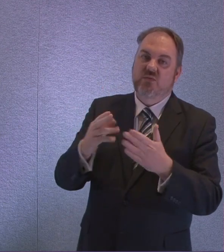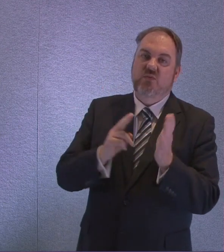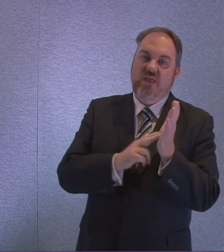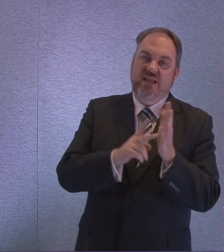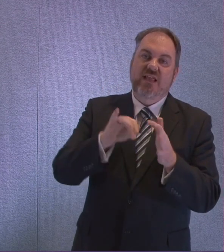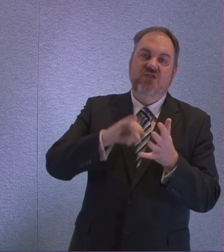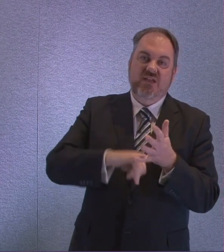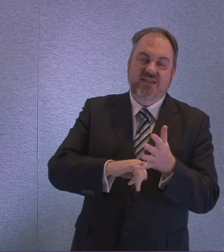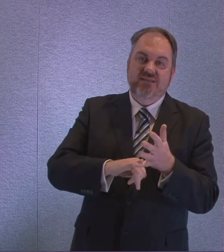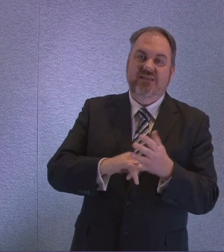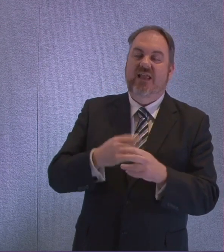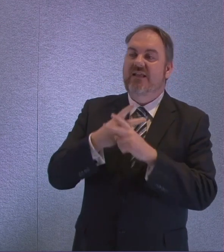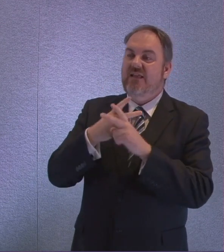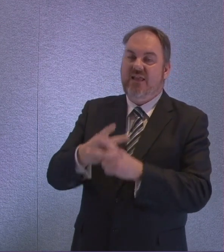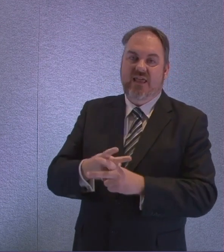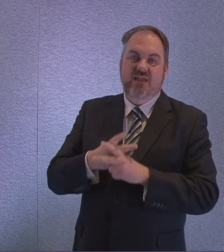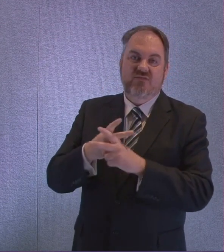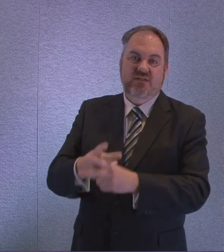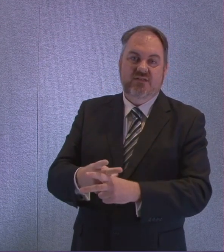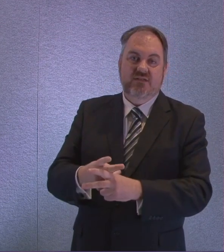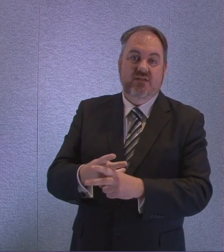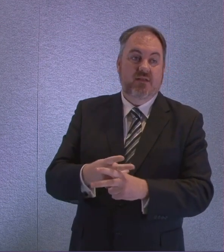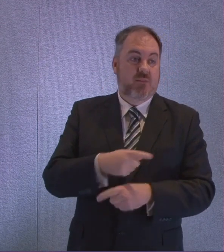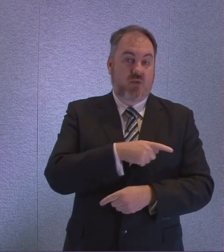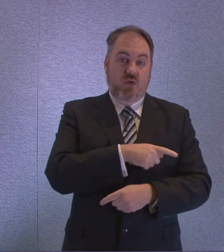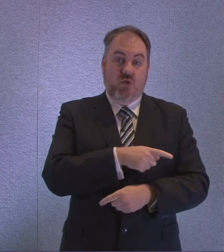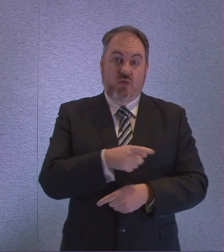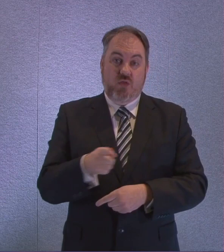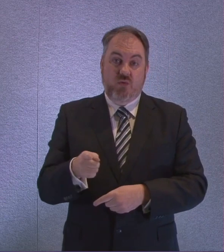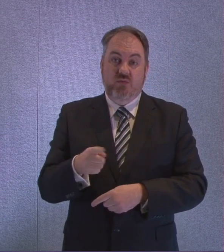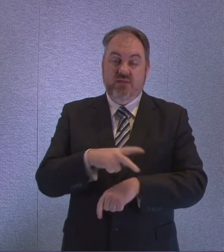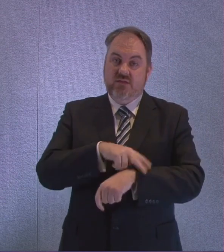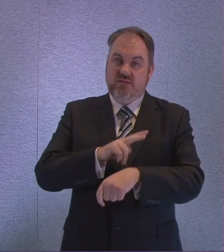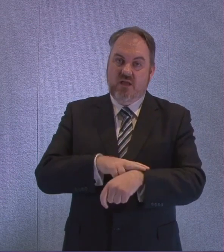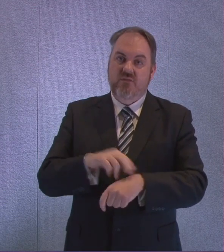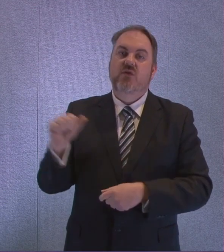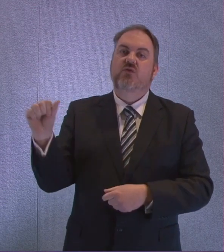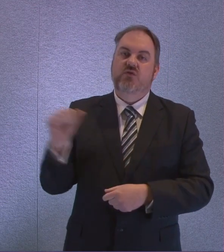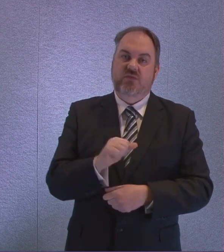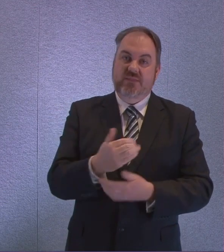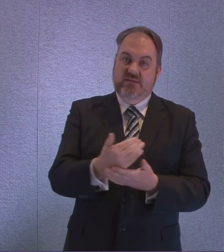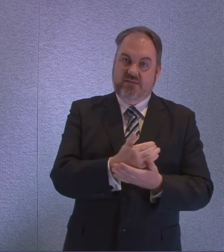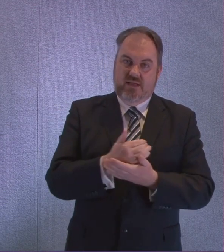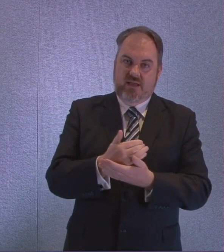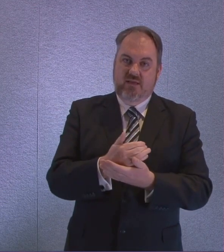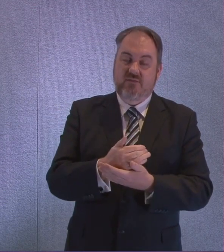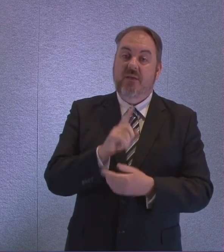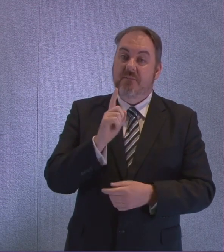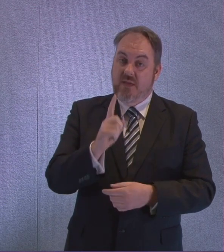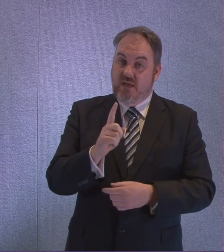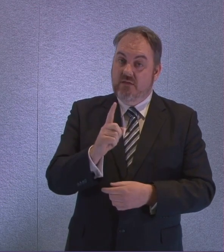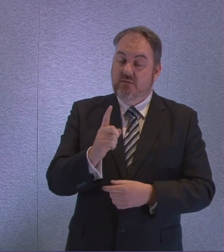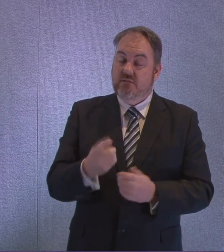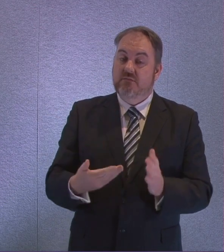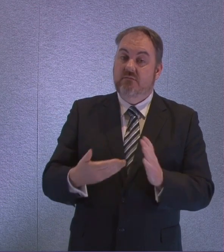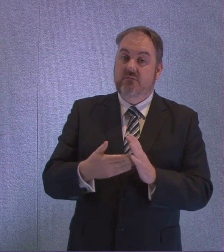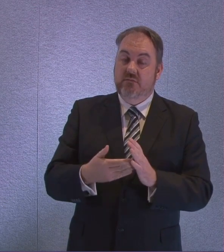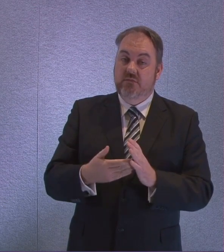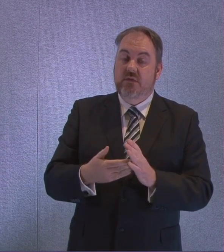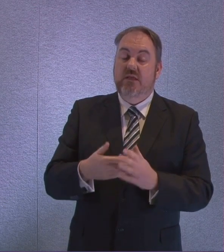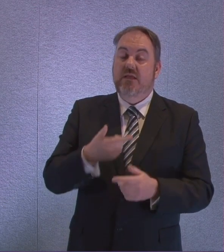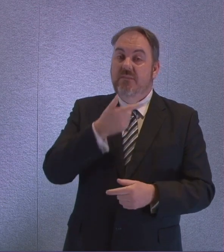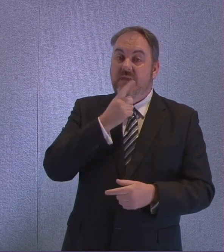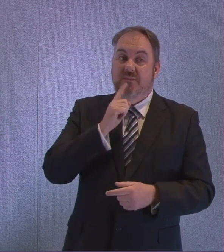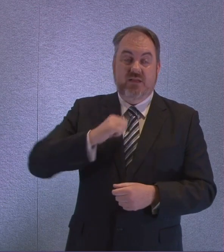well as wanting those people providing those services to be safe, people across Scotland are also concerned for the quality of care